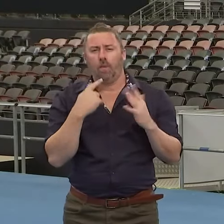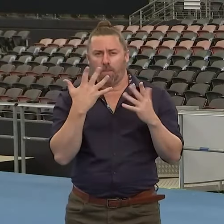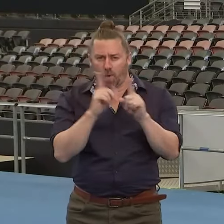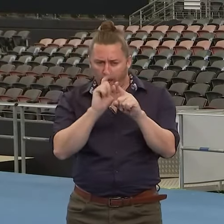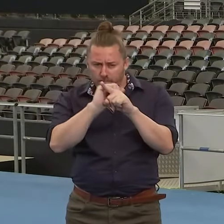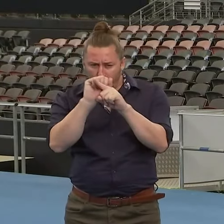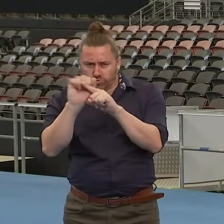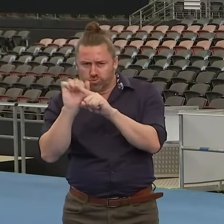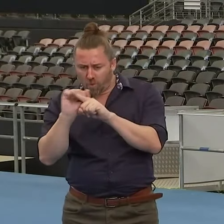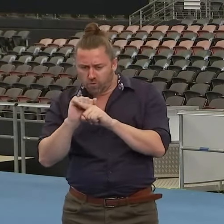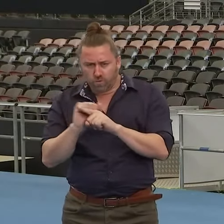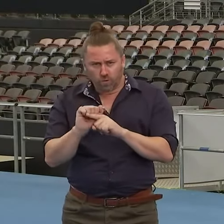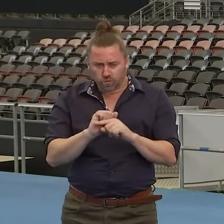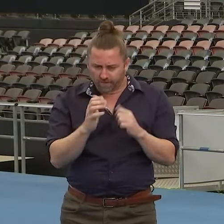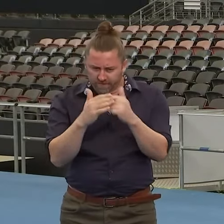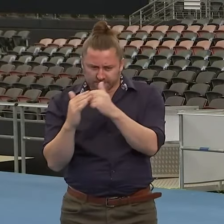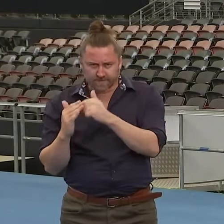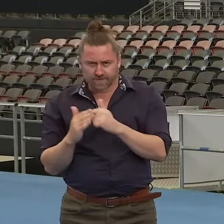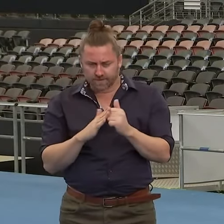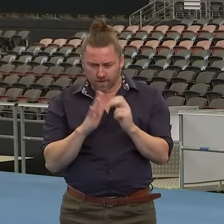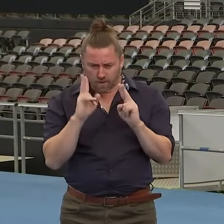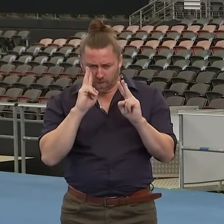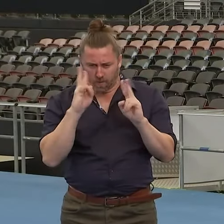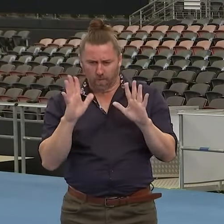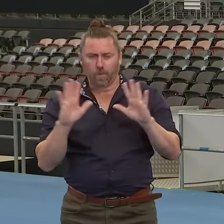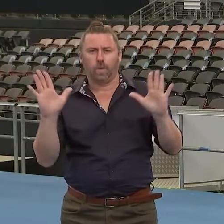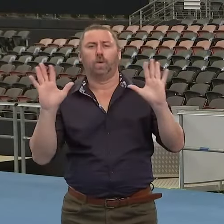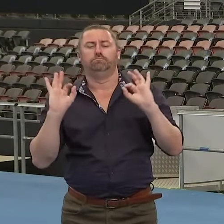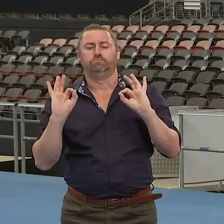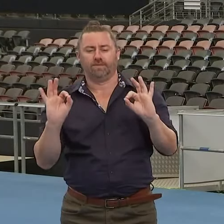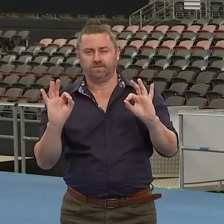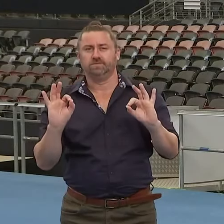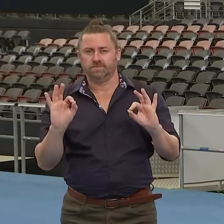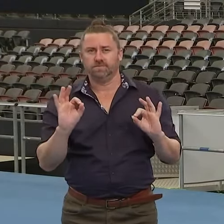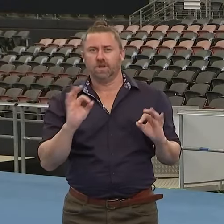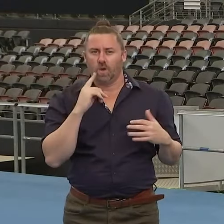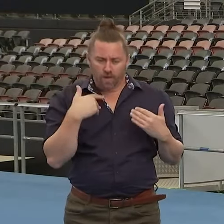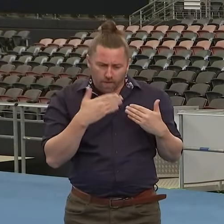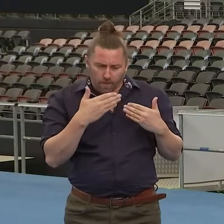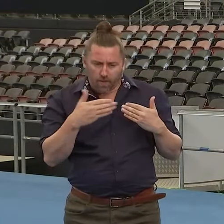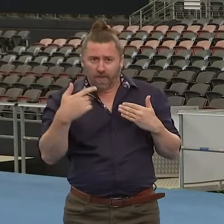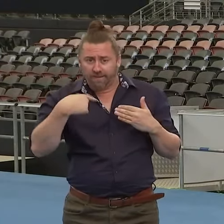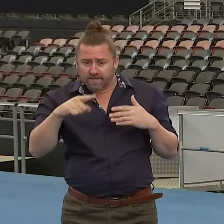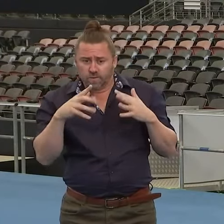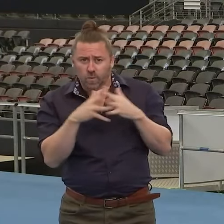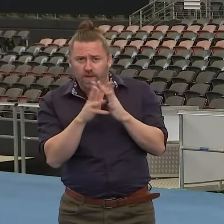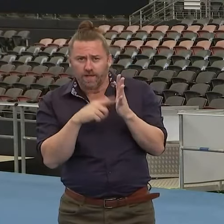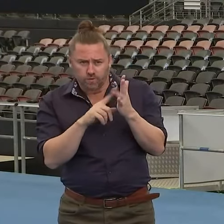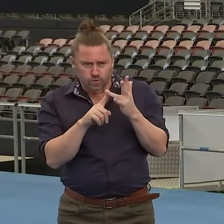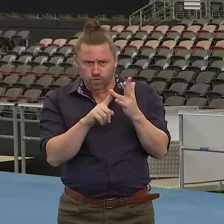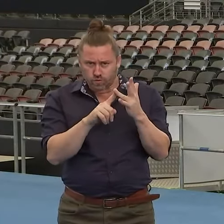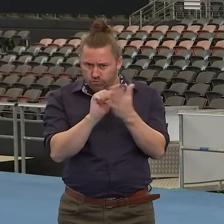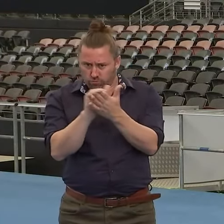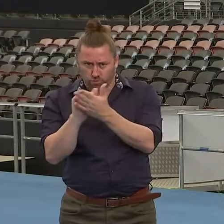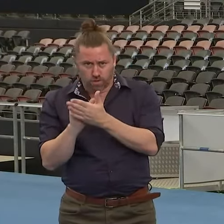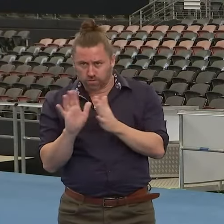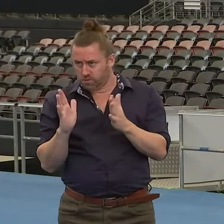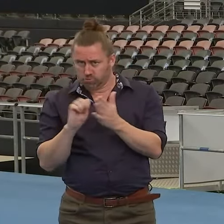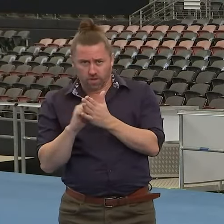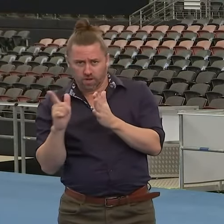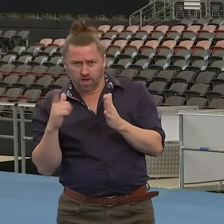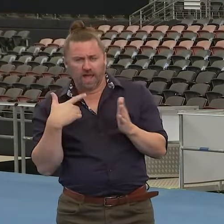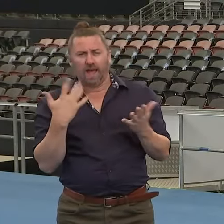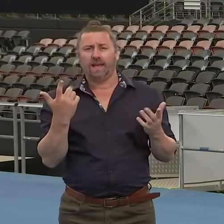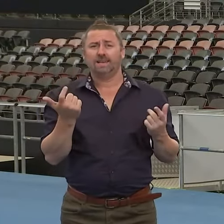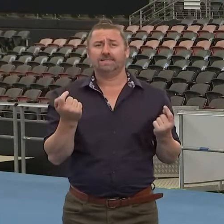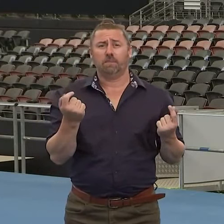refining it last week, right up until the last day, to make sure that we get the balance right and the common sense